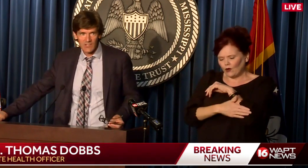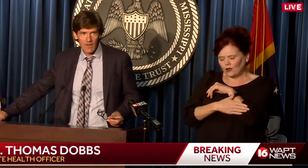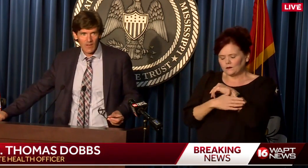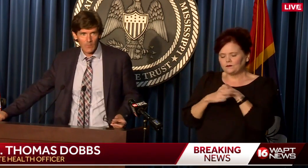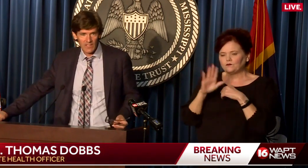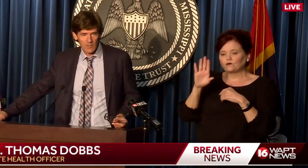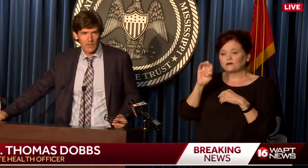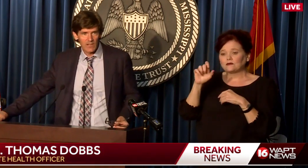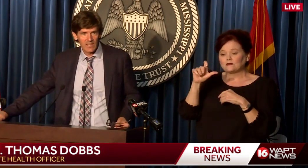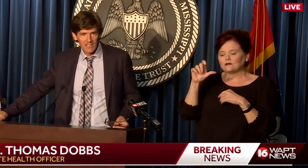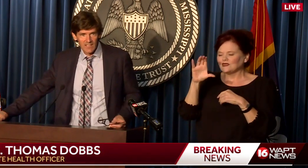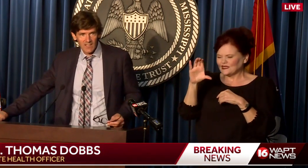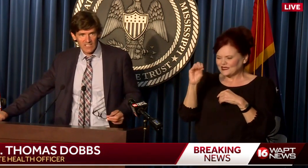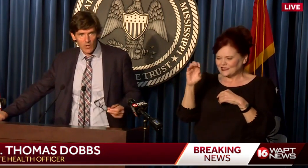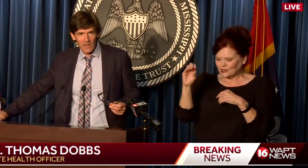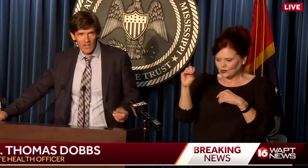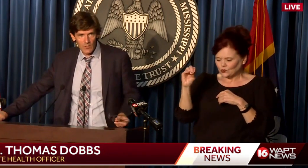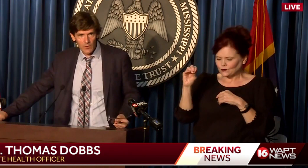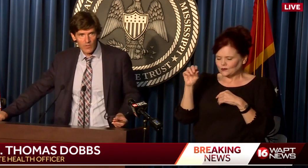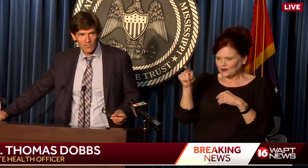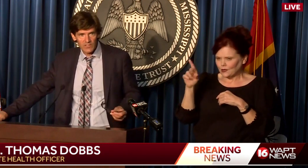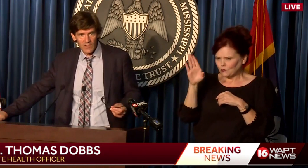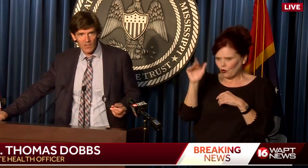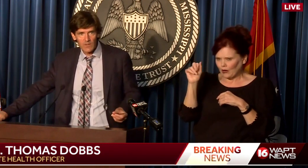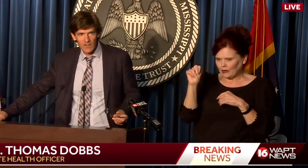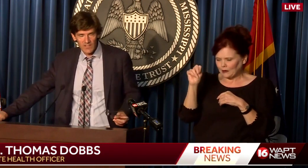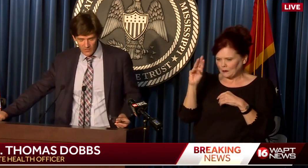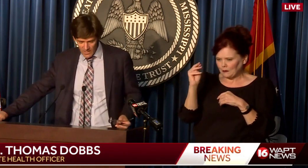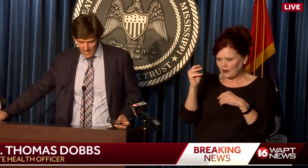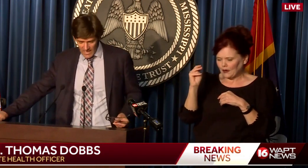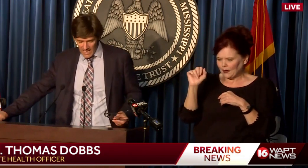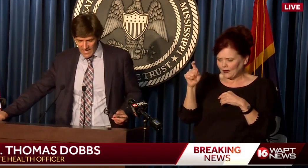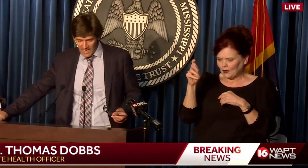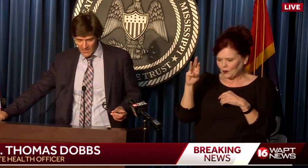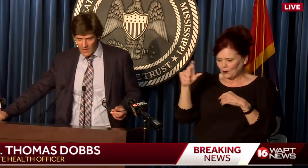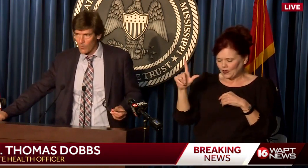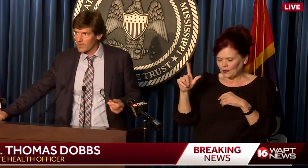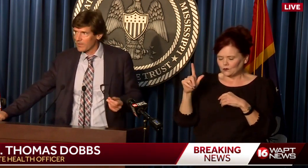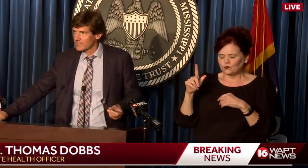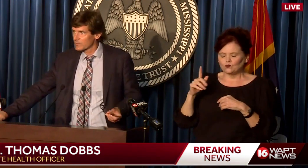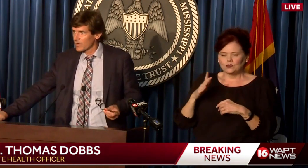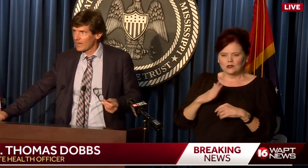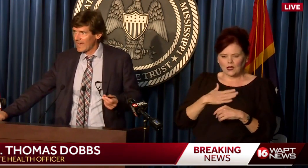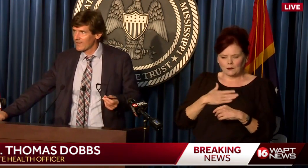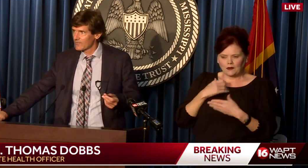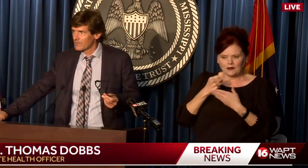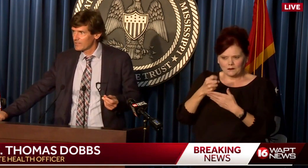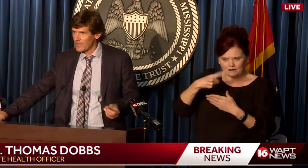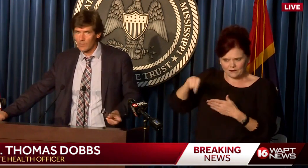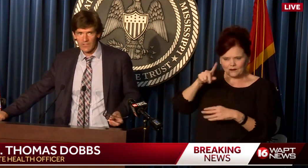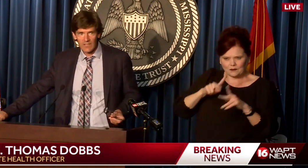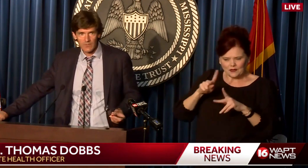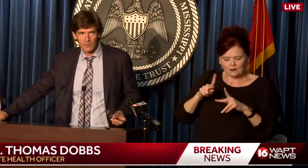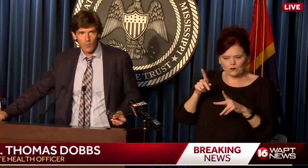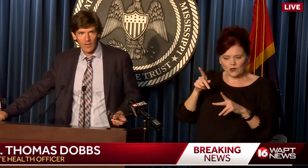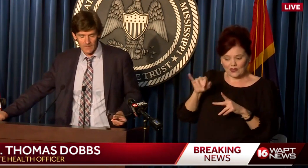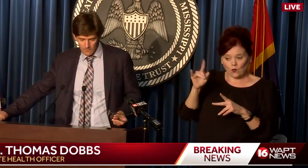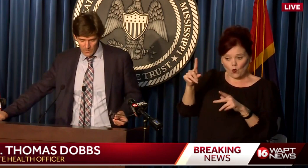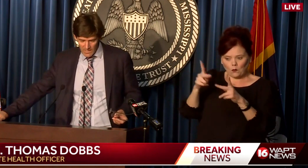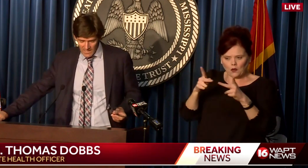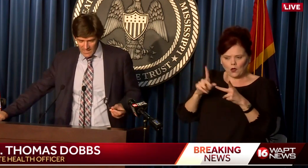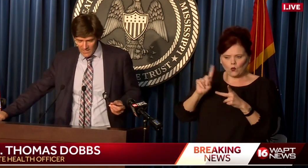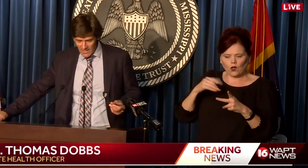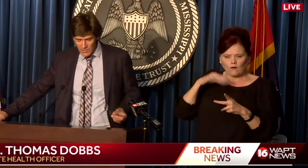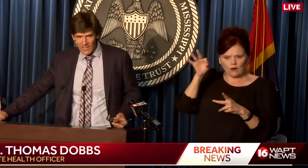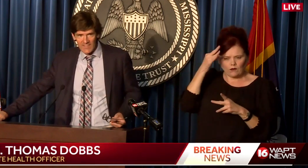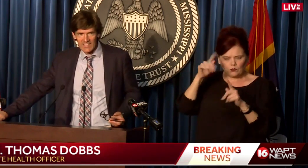been very passionate about helping his community, like so many other folks in their communities, and they're one of the places where we have these federal teams supporting.